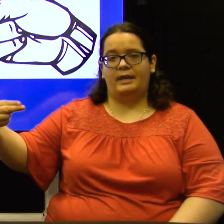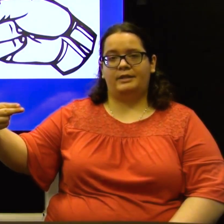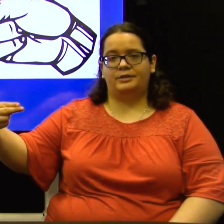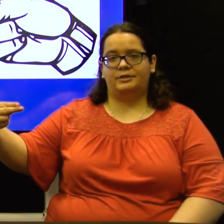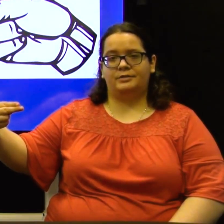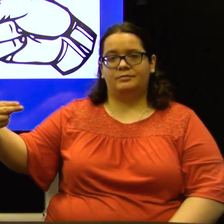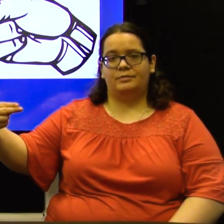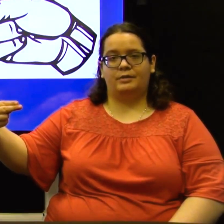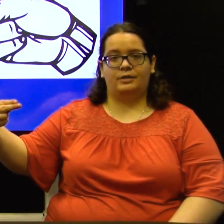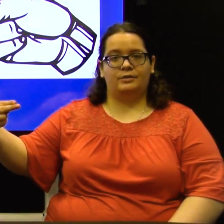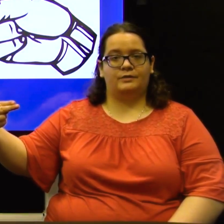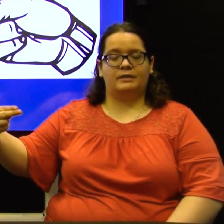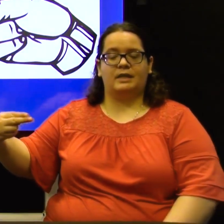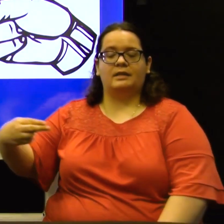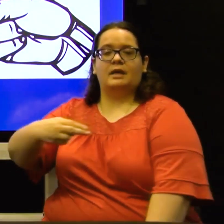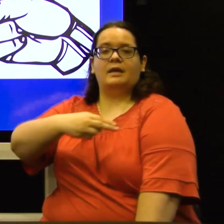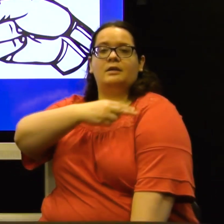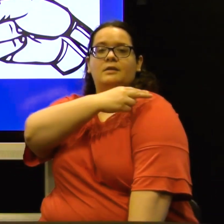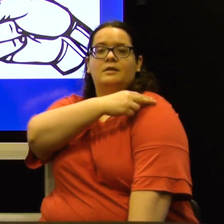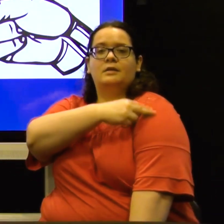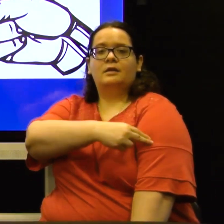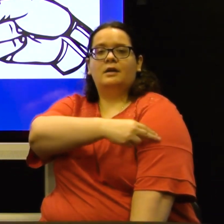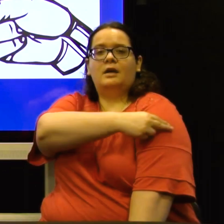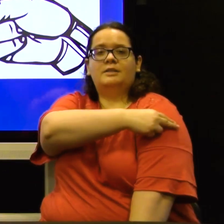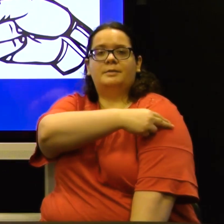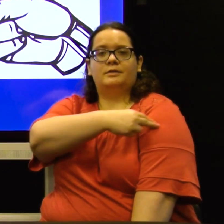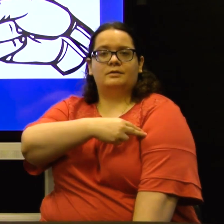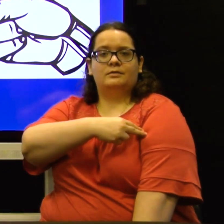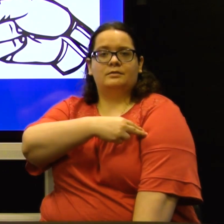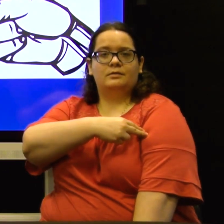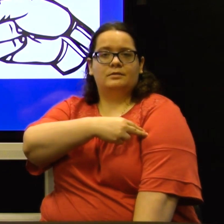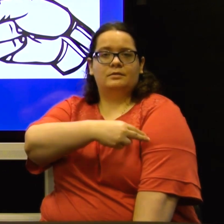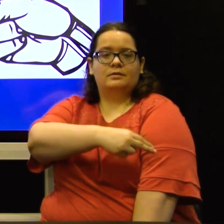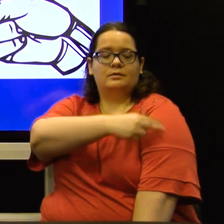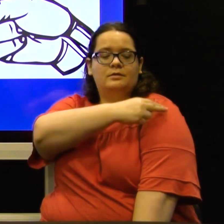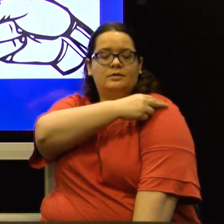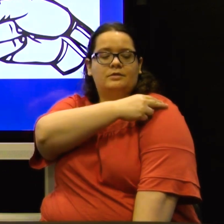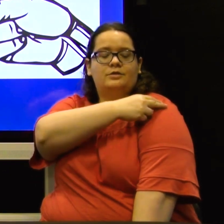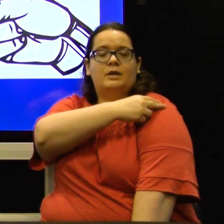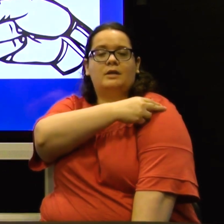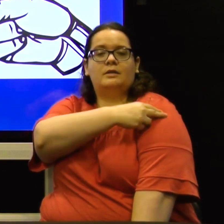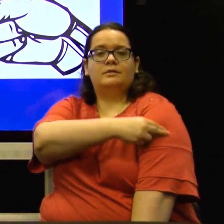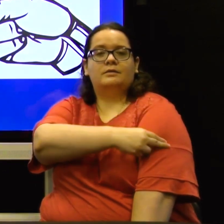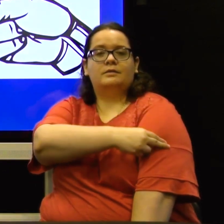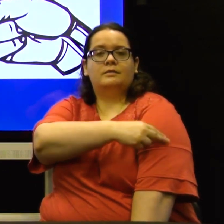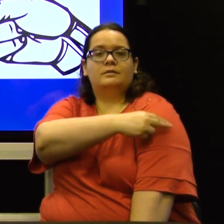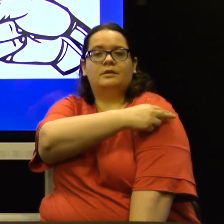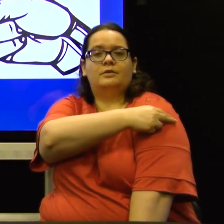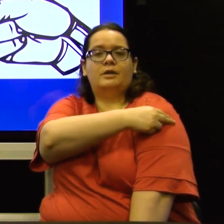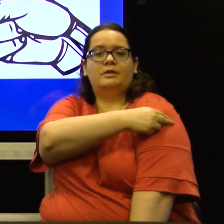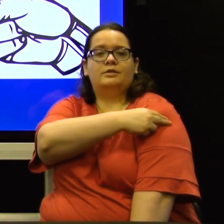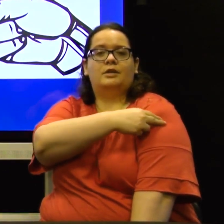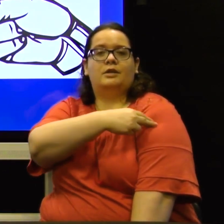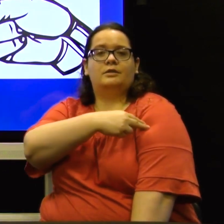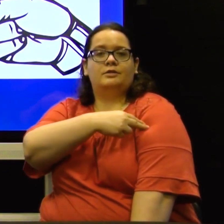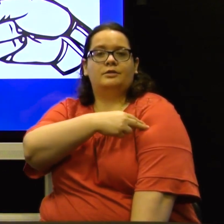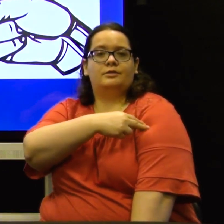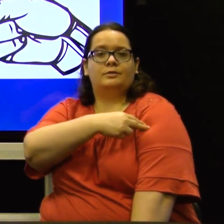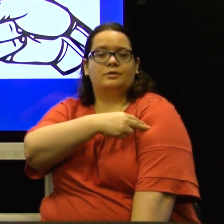H. You can use for sign like hospital. You're going to draw a cross on your shoulder